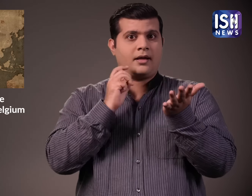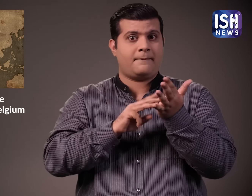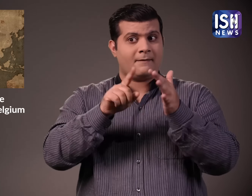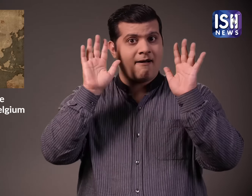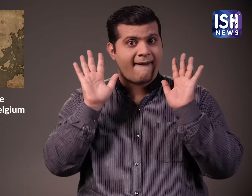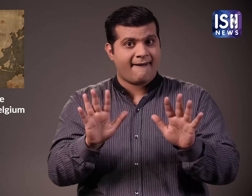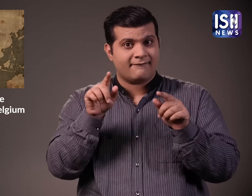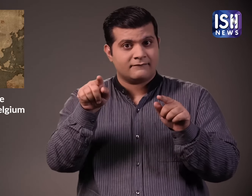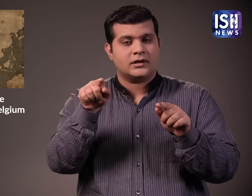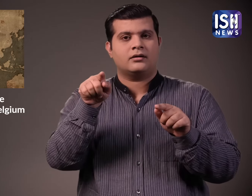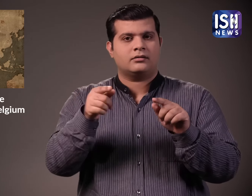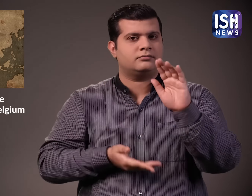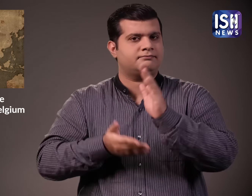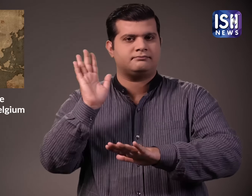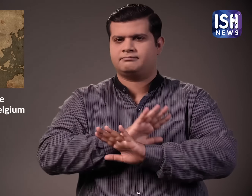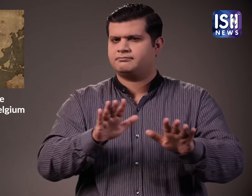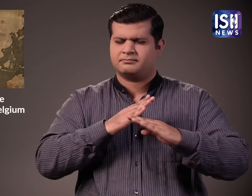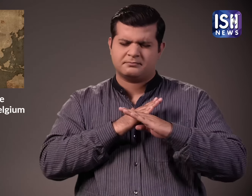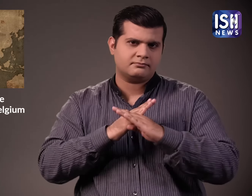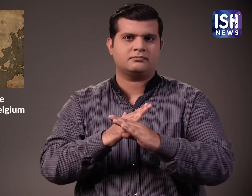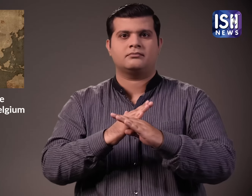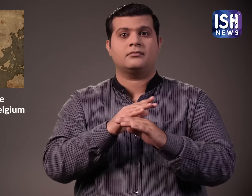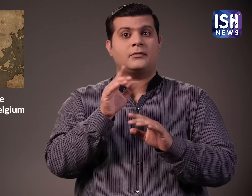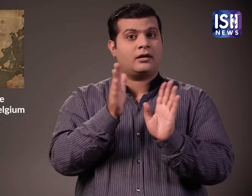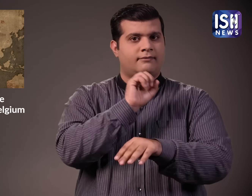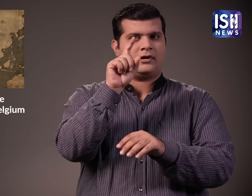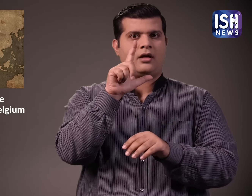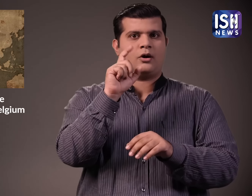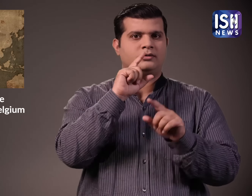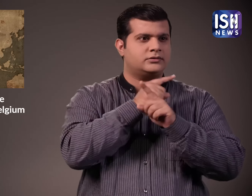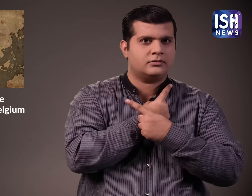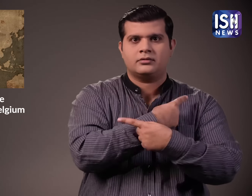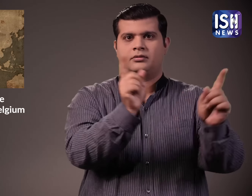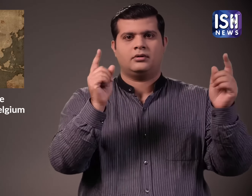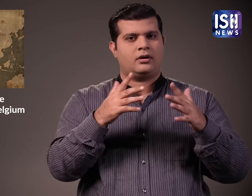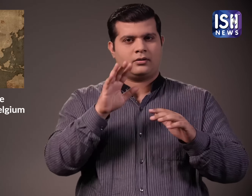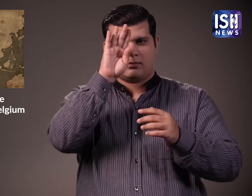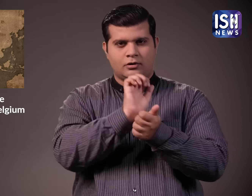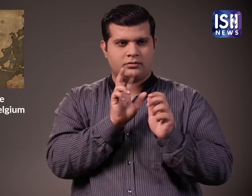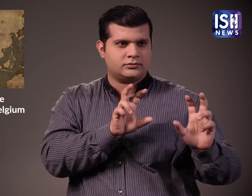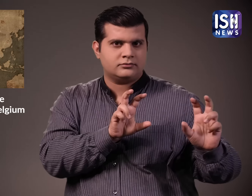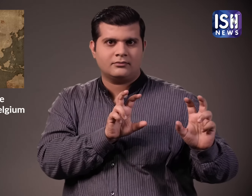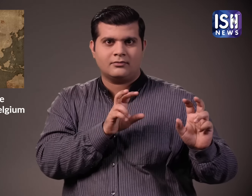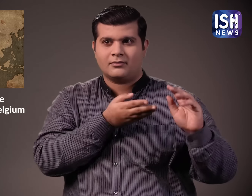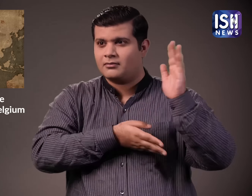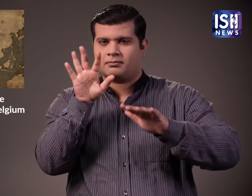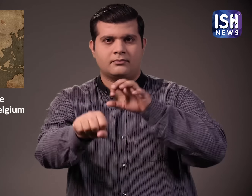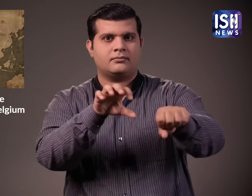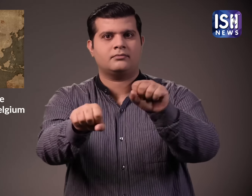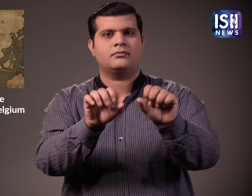If there is any criminal who has done anything illegal, the lookout circular will ensure that they are unable to